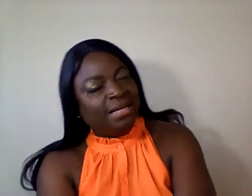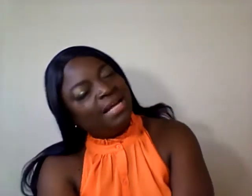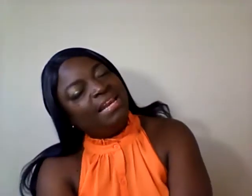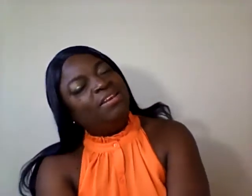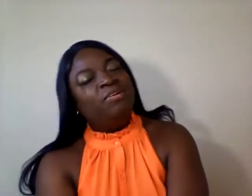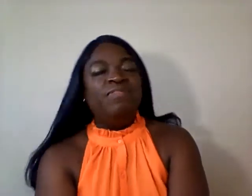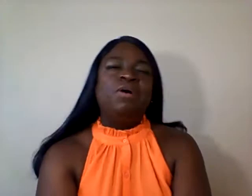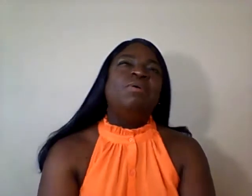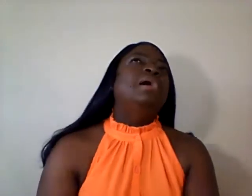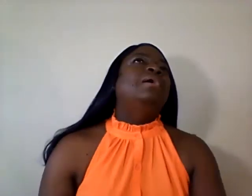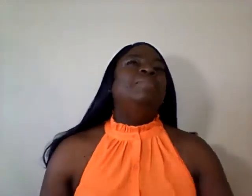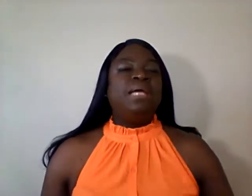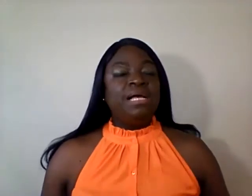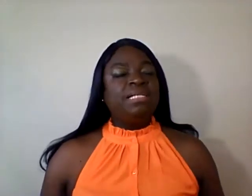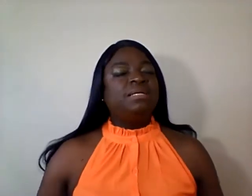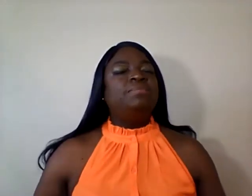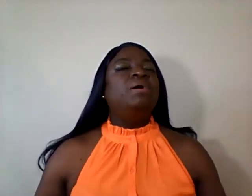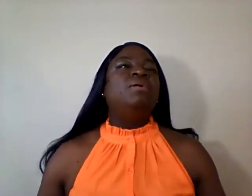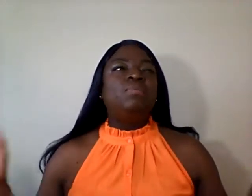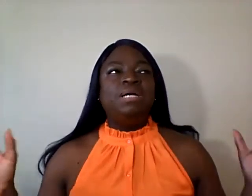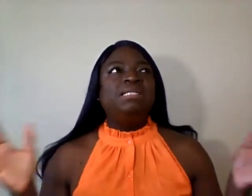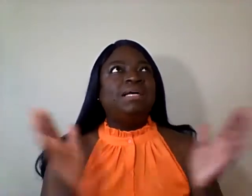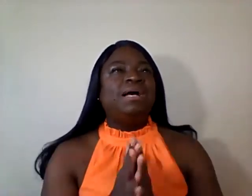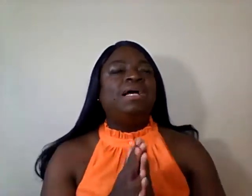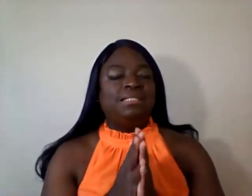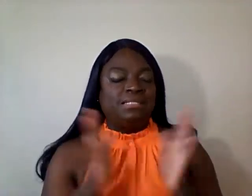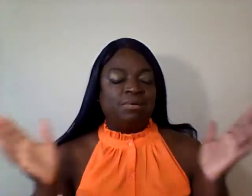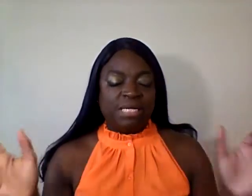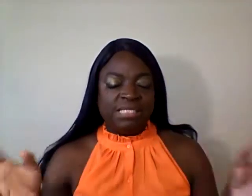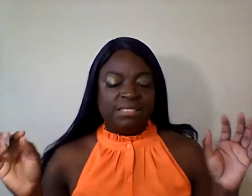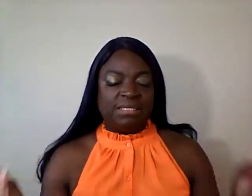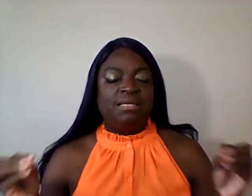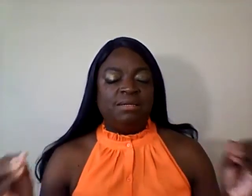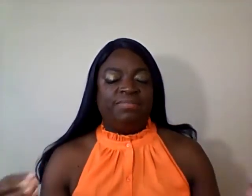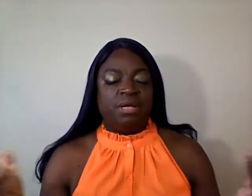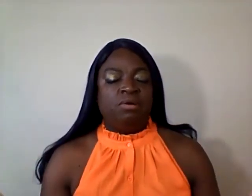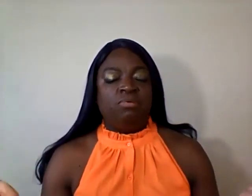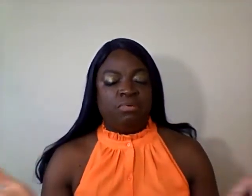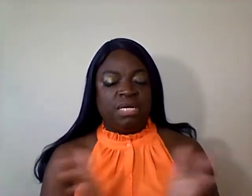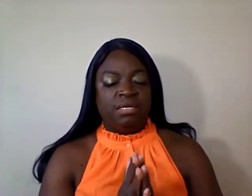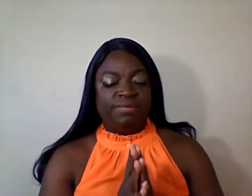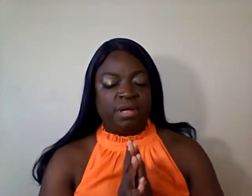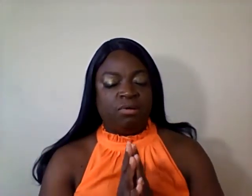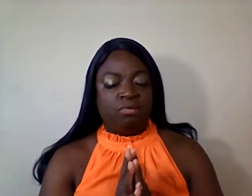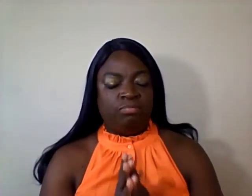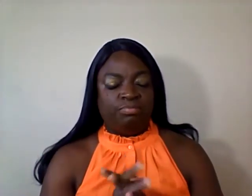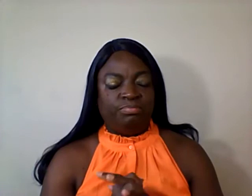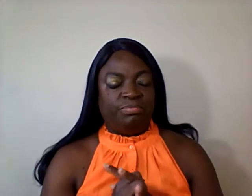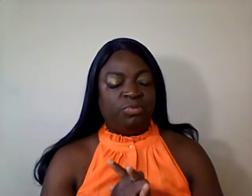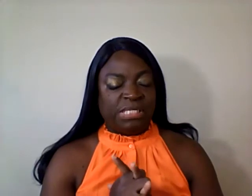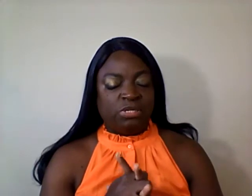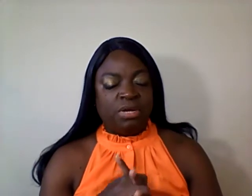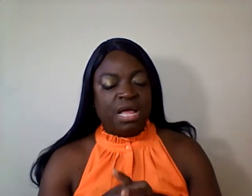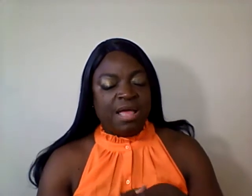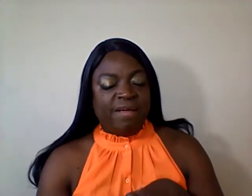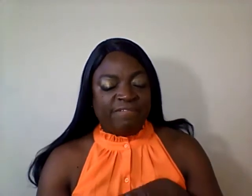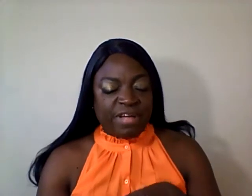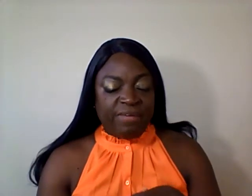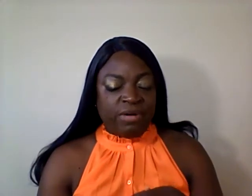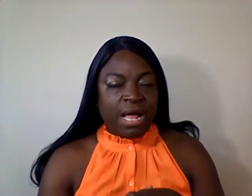I love cold. Because I'm always hot. So, I just, I love the cold. I love cold. Winter. Favorite